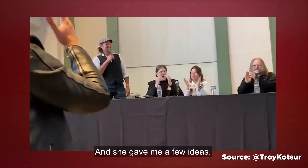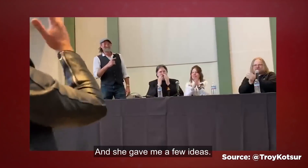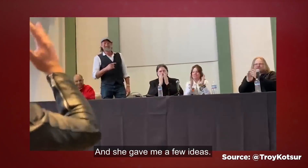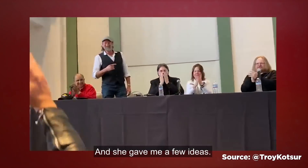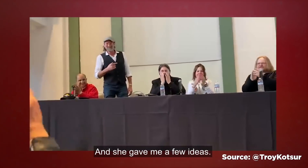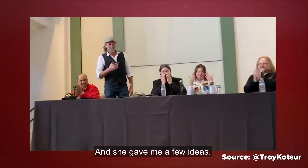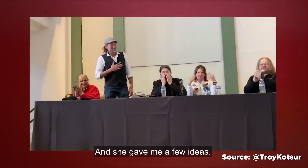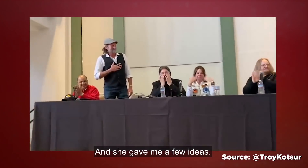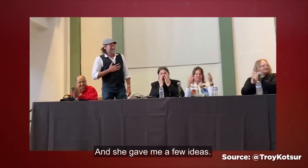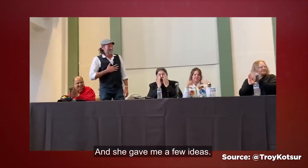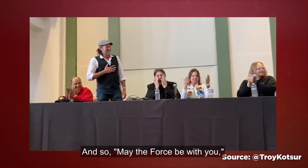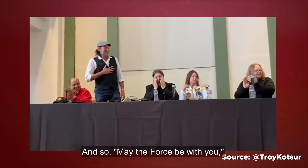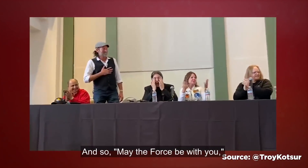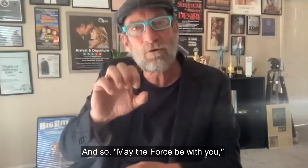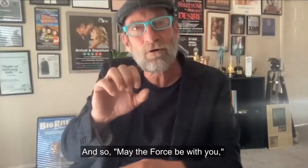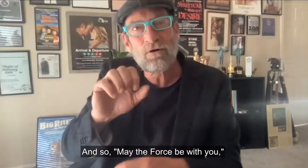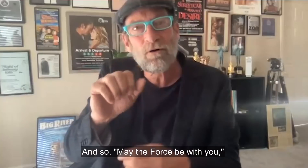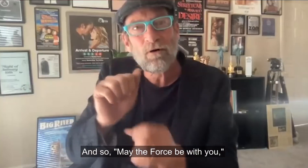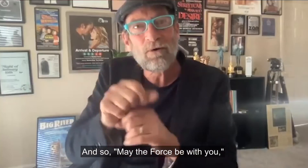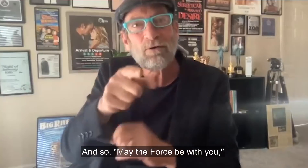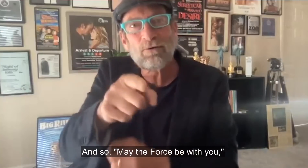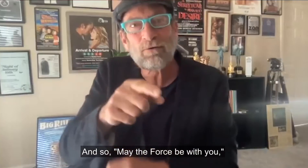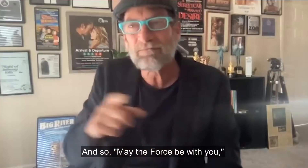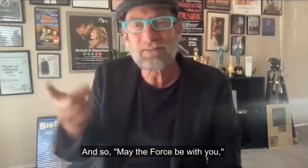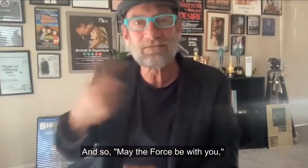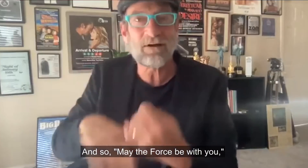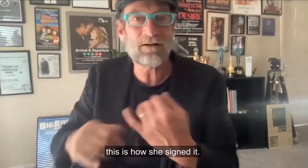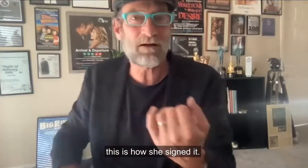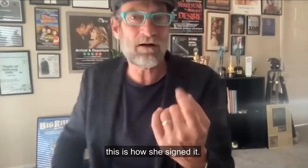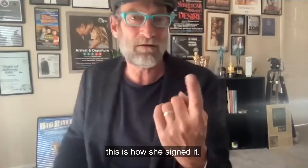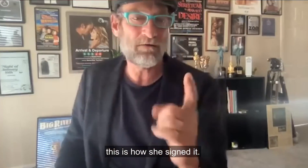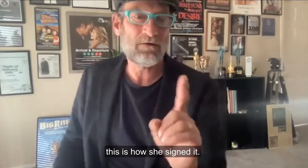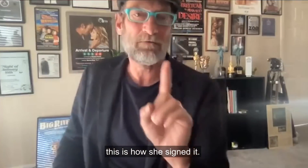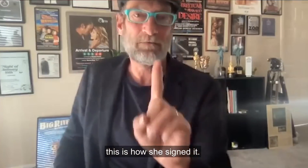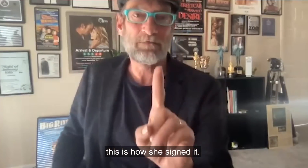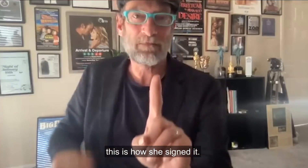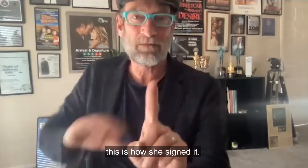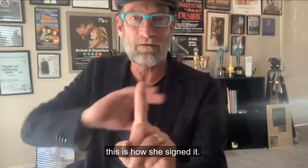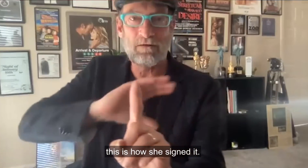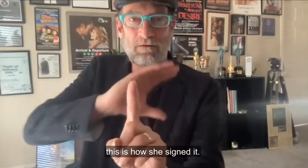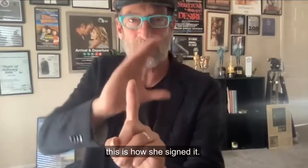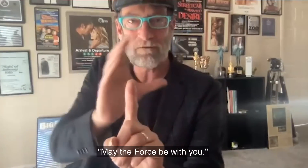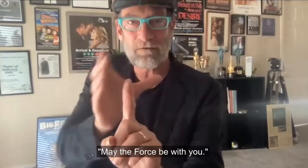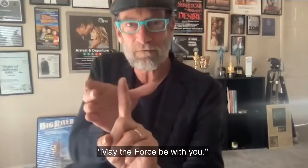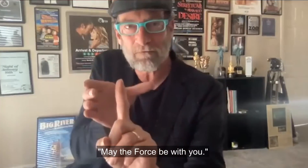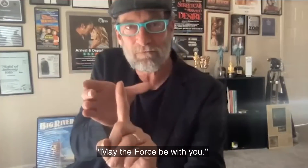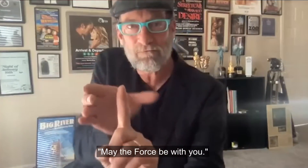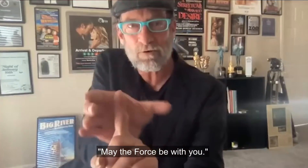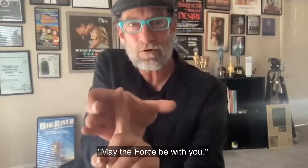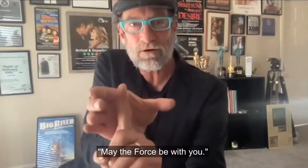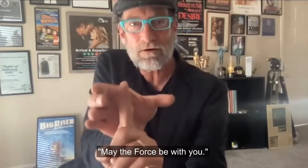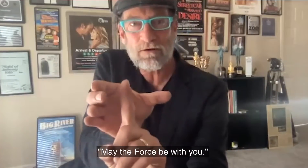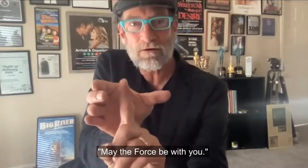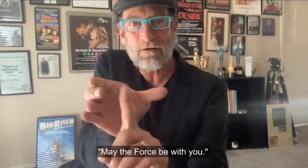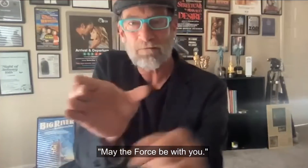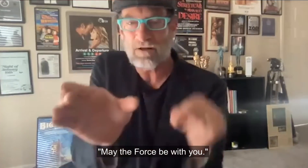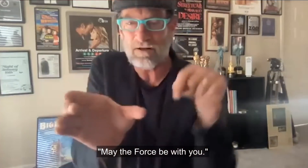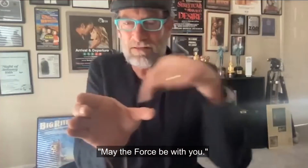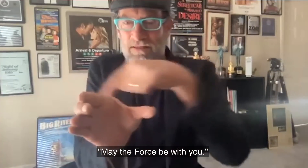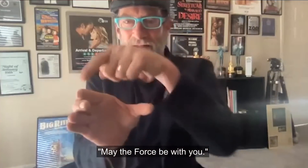ideas. And so may the force be with you. This is how she signed it. May the force be with you.